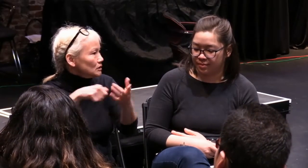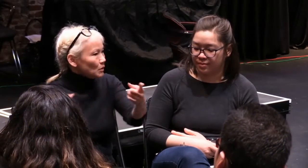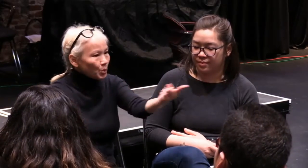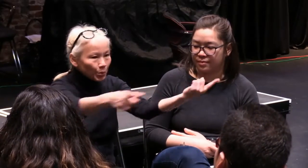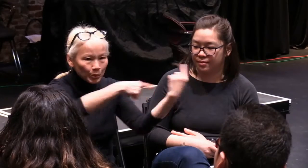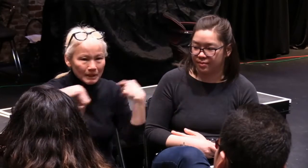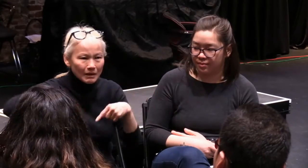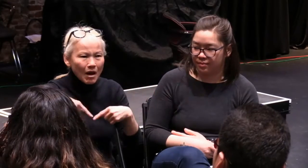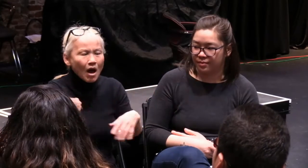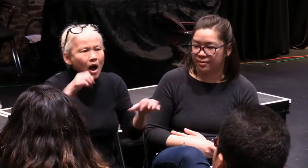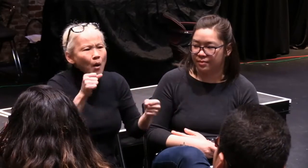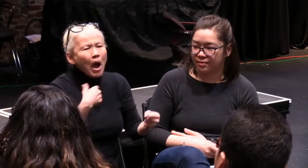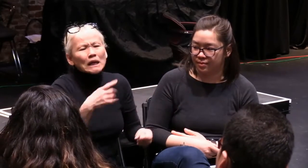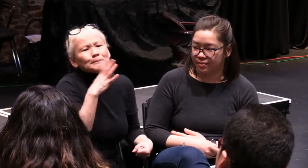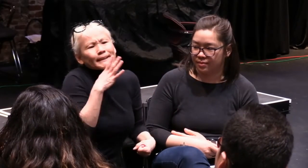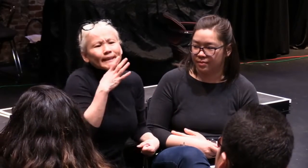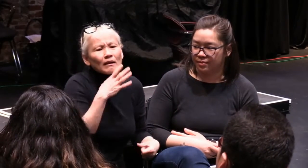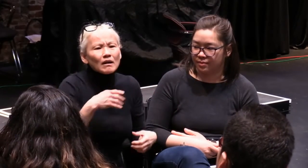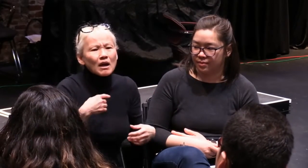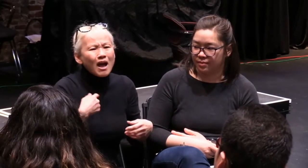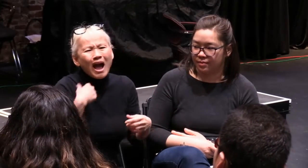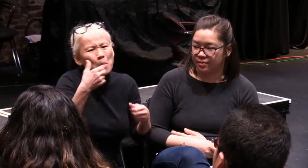avoid talking about disability.